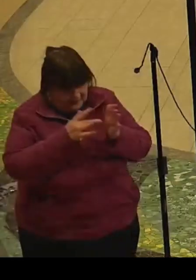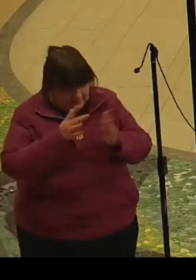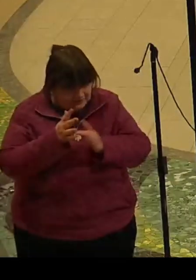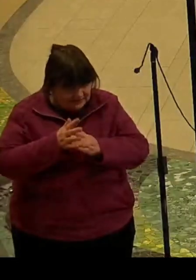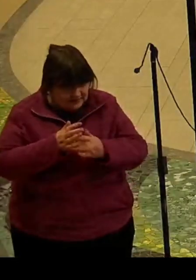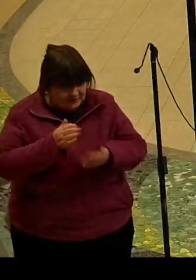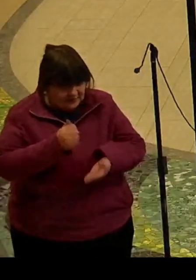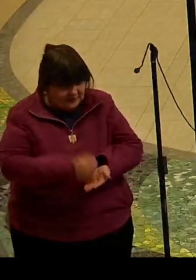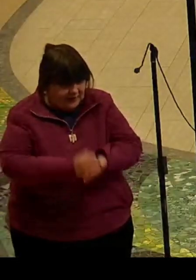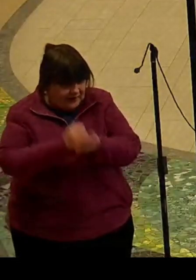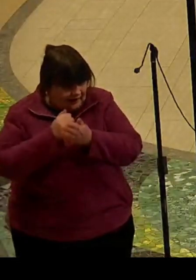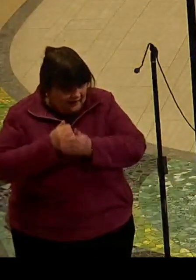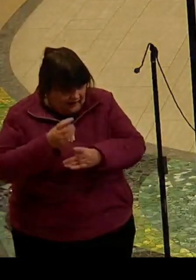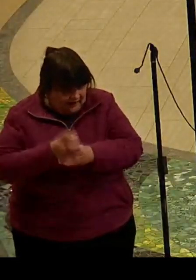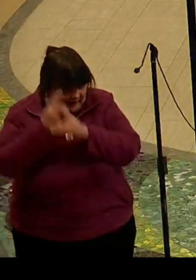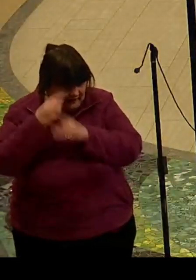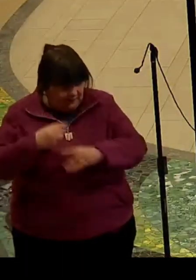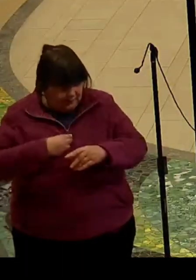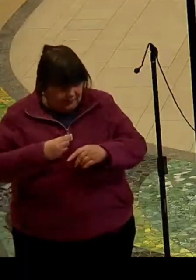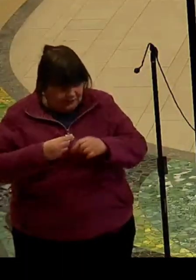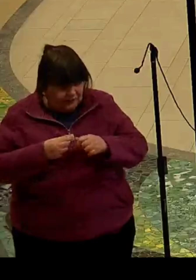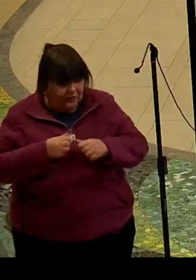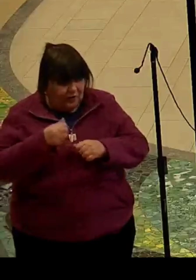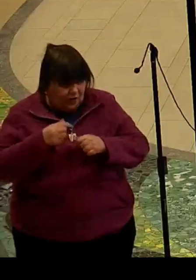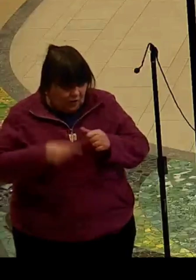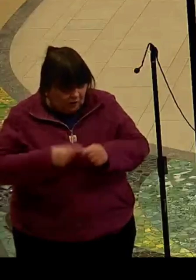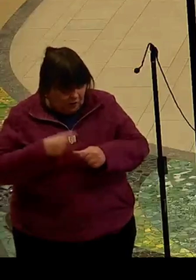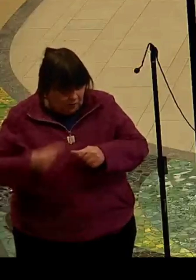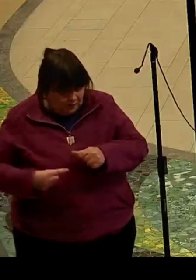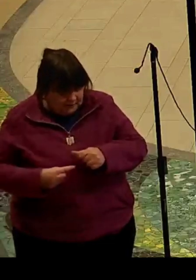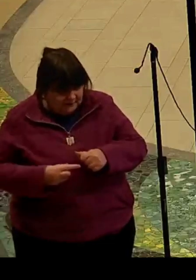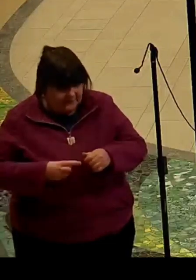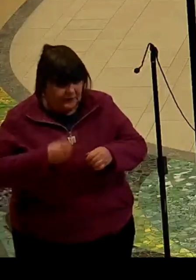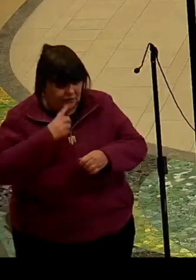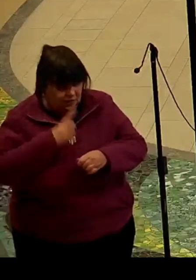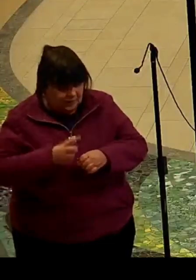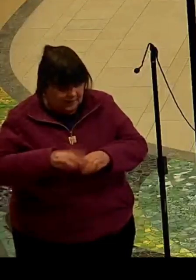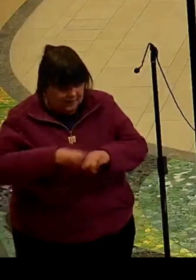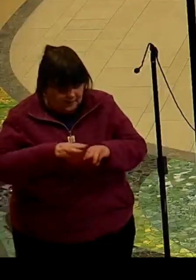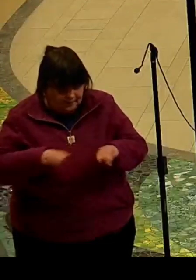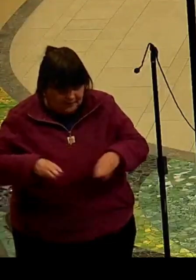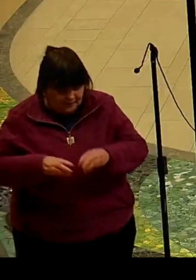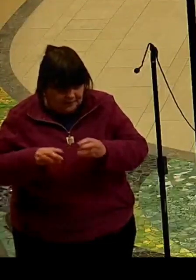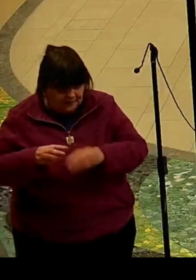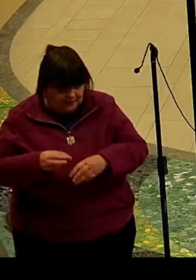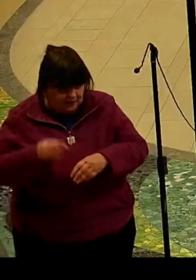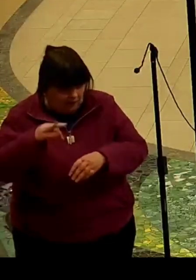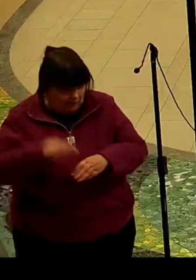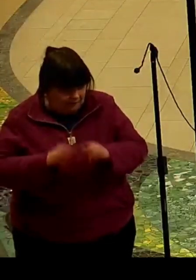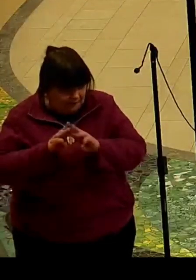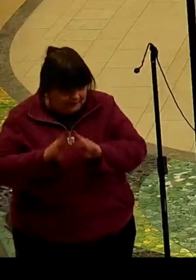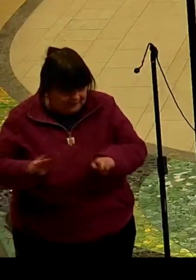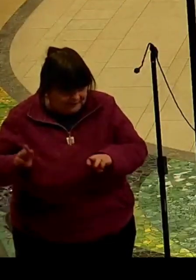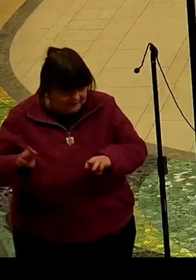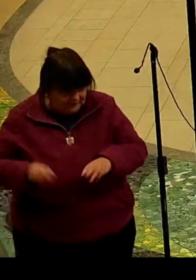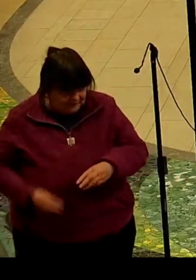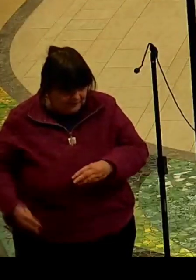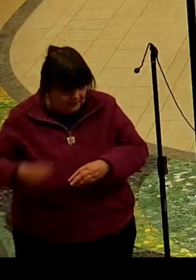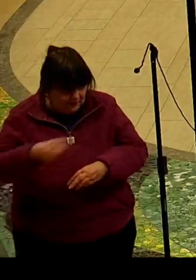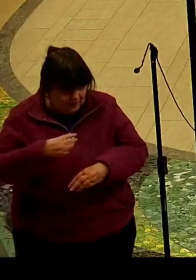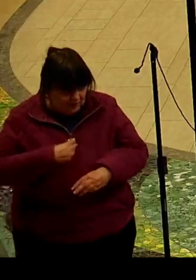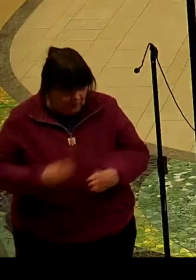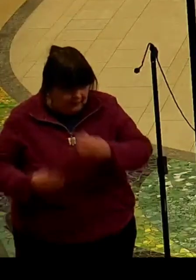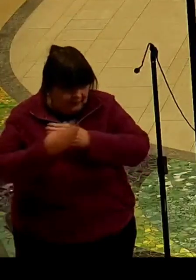Jesus. Jesus, help us always to be people of peace.